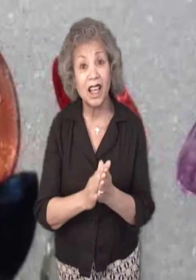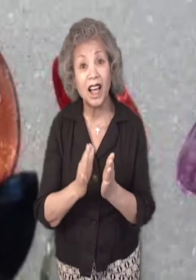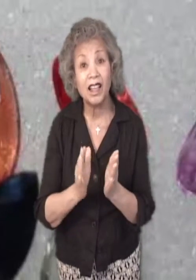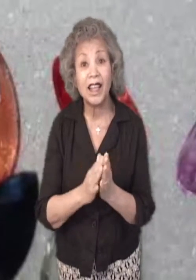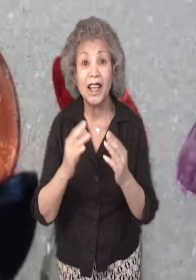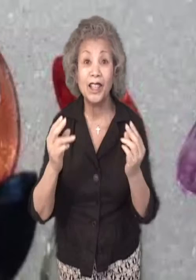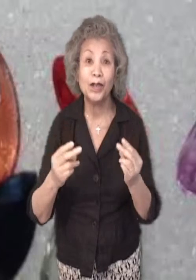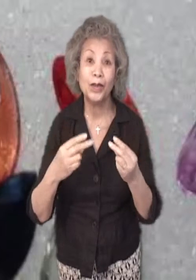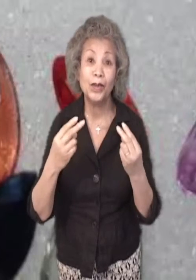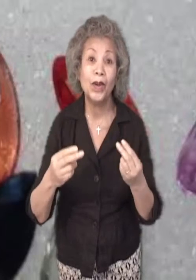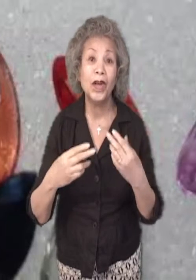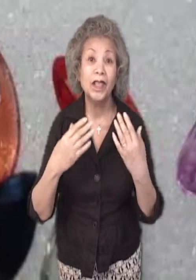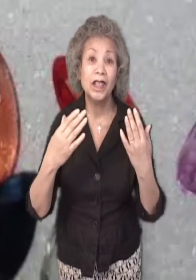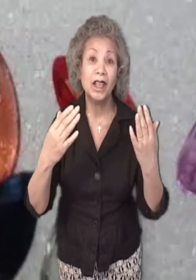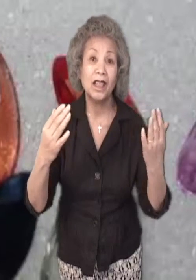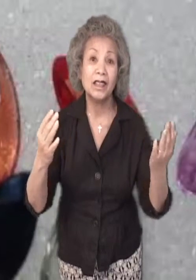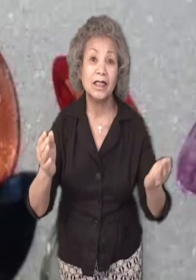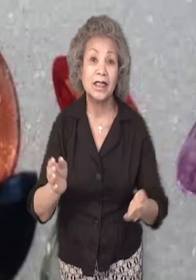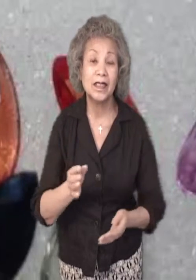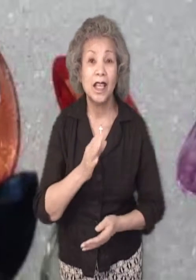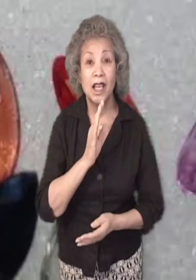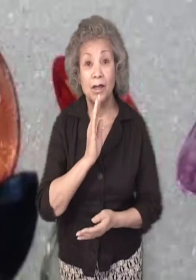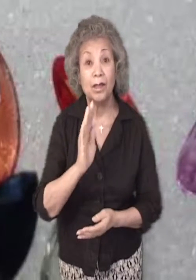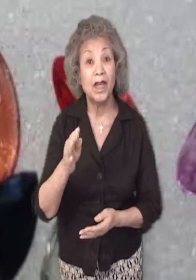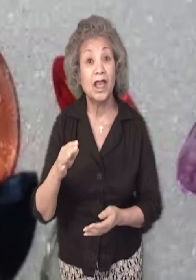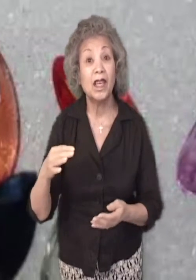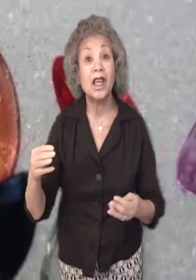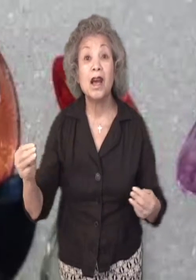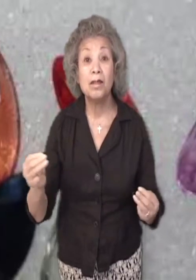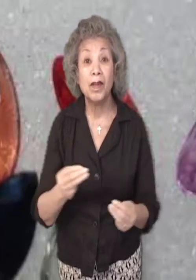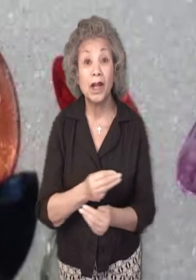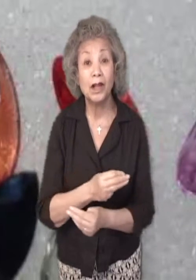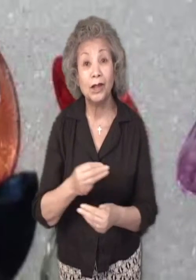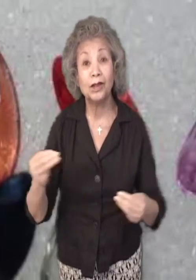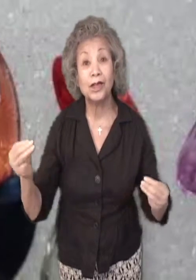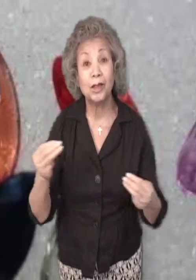hallelujahs be multiplied.